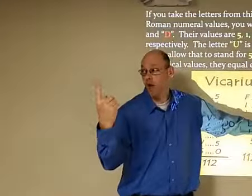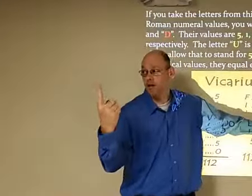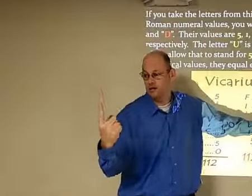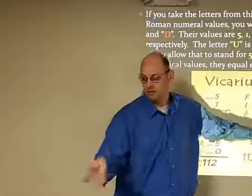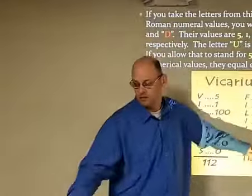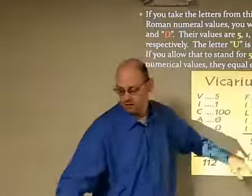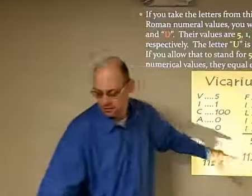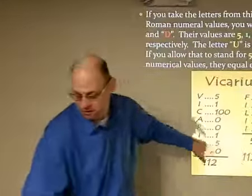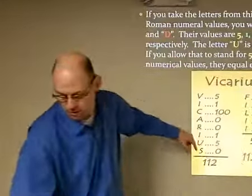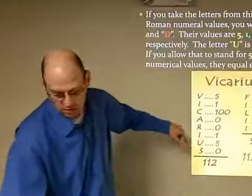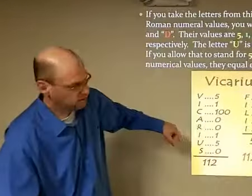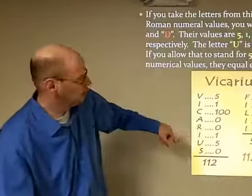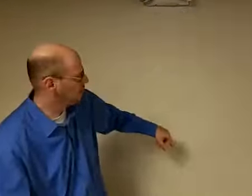you add these all together